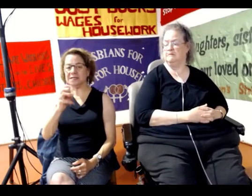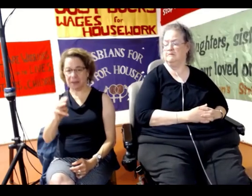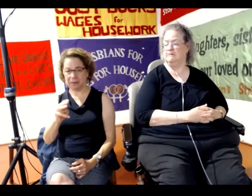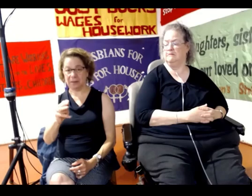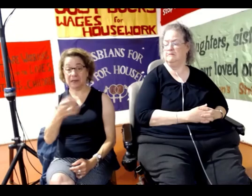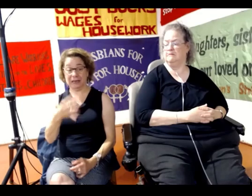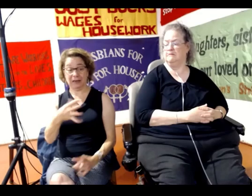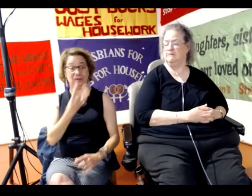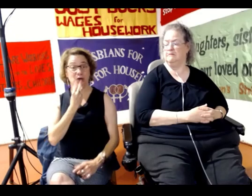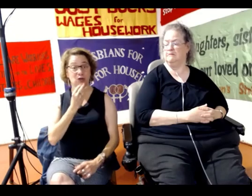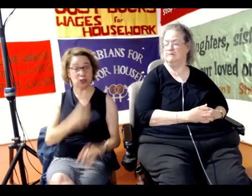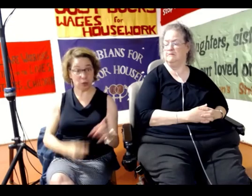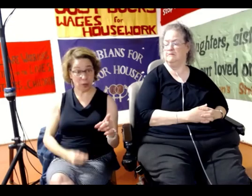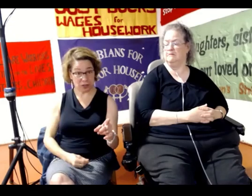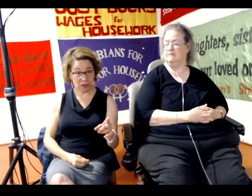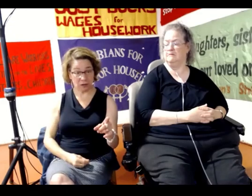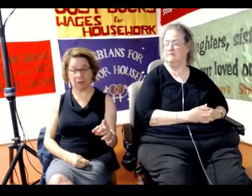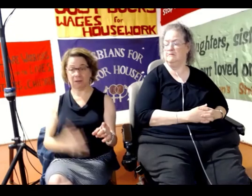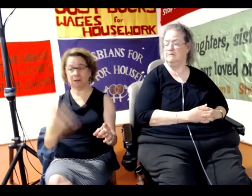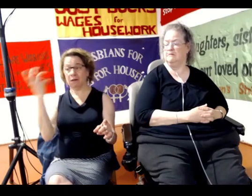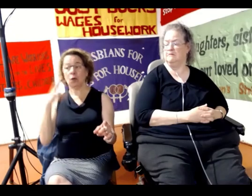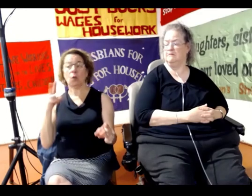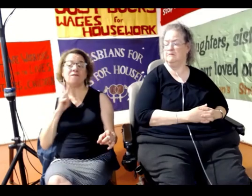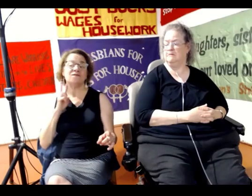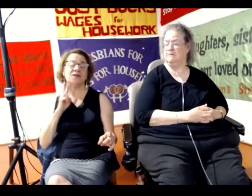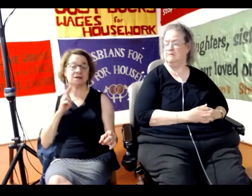And we have been victims of that.